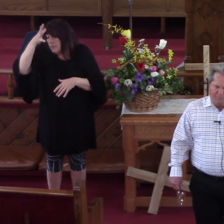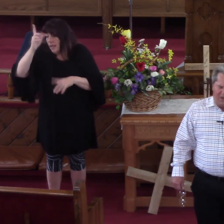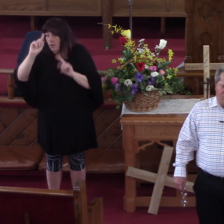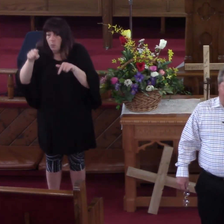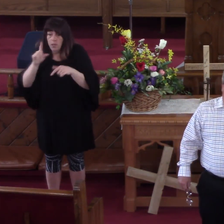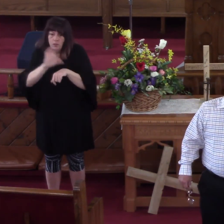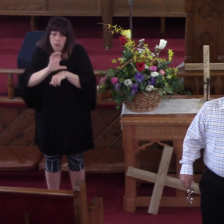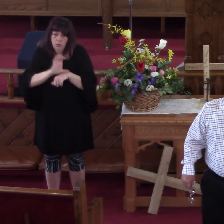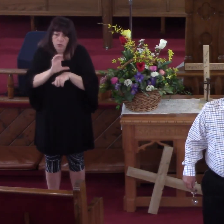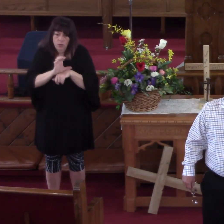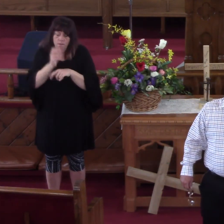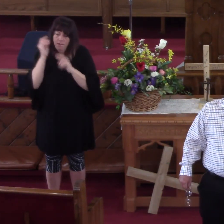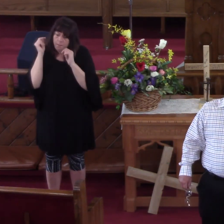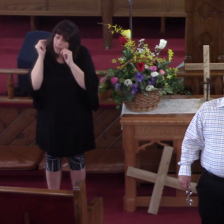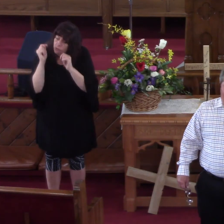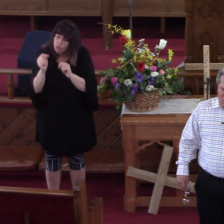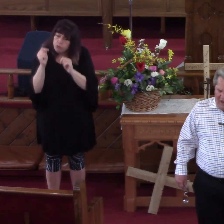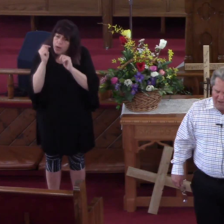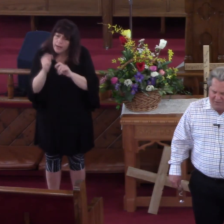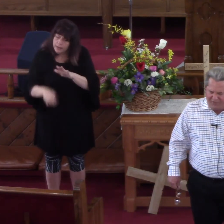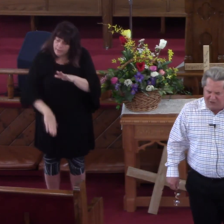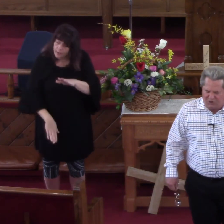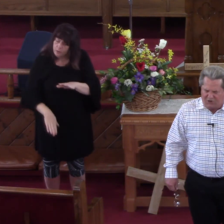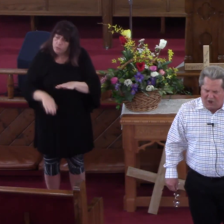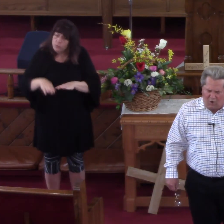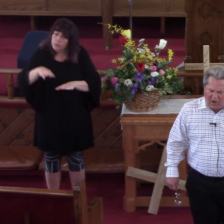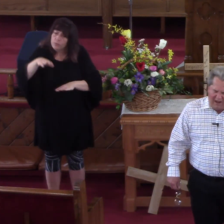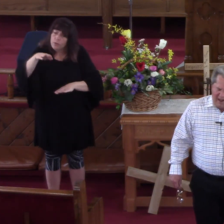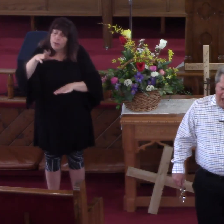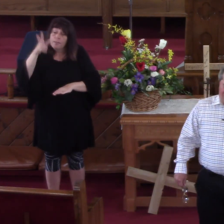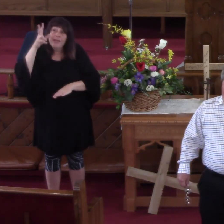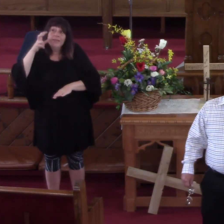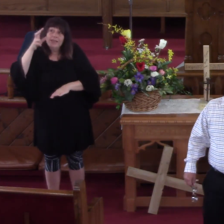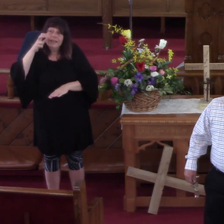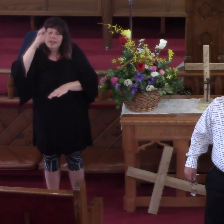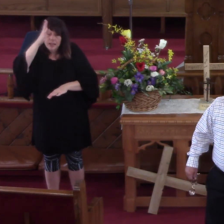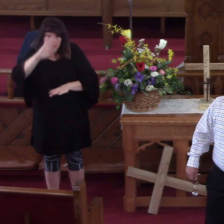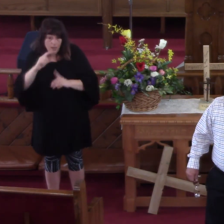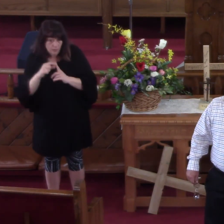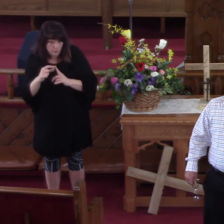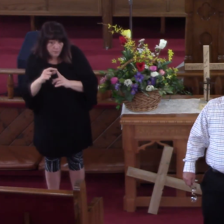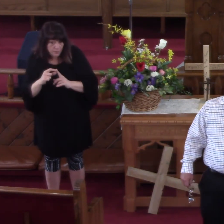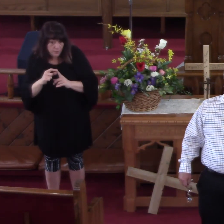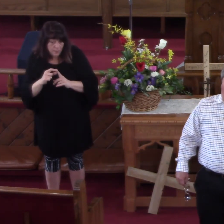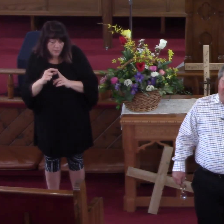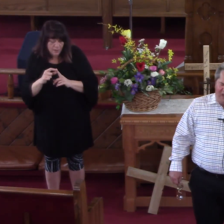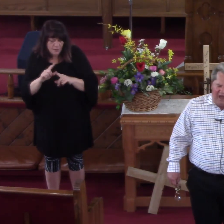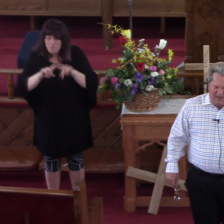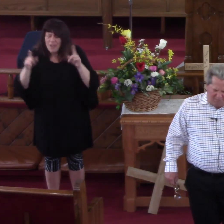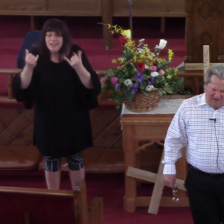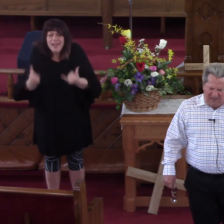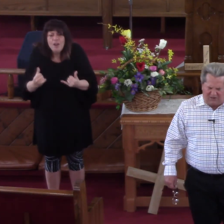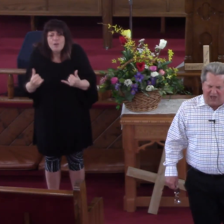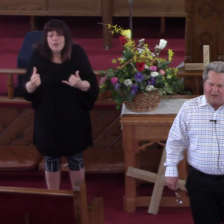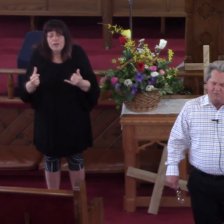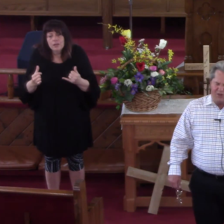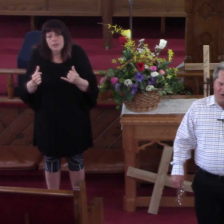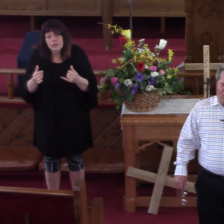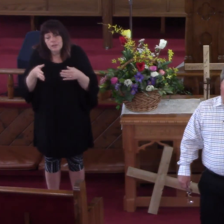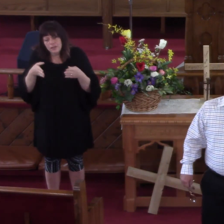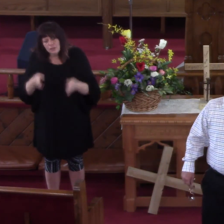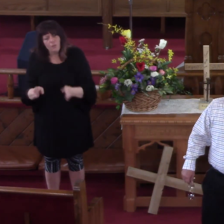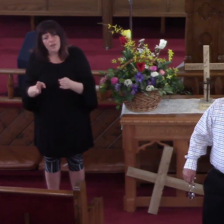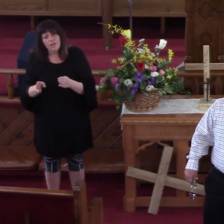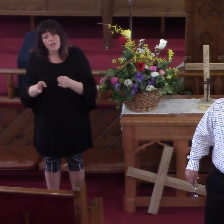They Had Been Trained And Brought Up In The Way That They Should Go But Now My Friend They Are Many Times